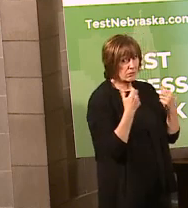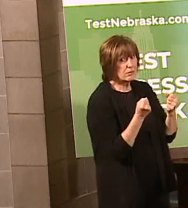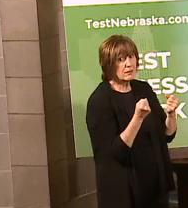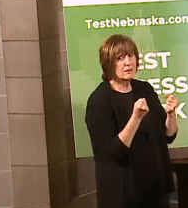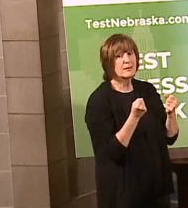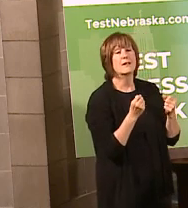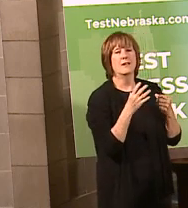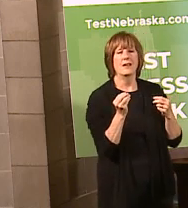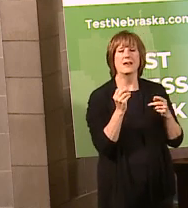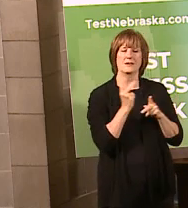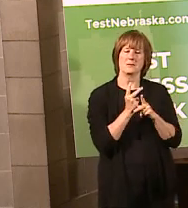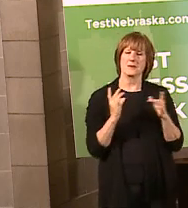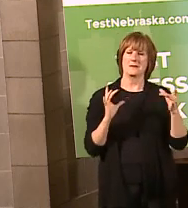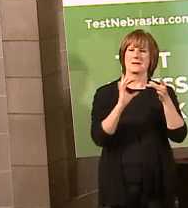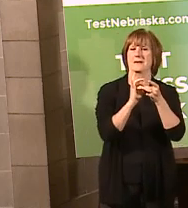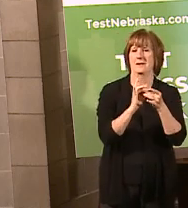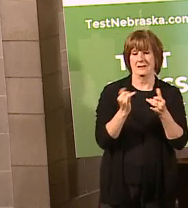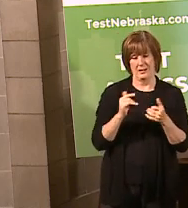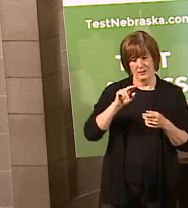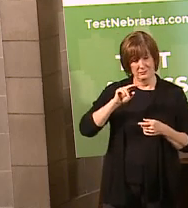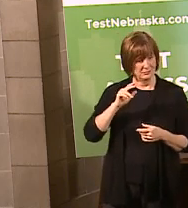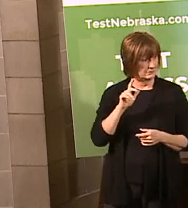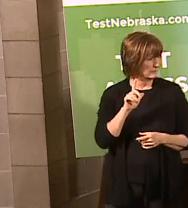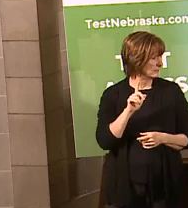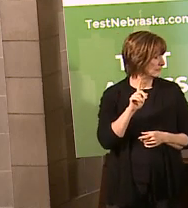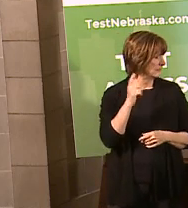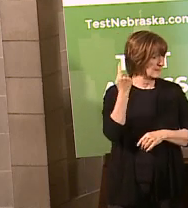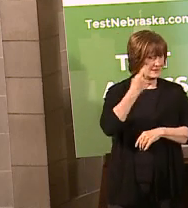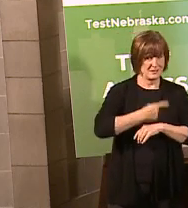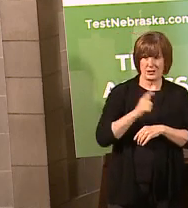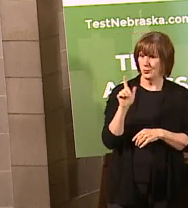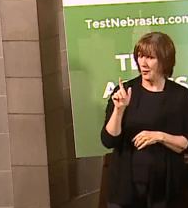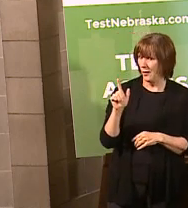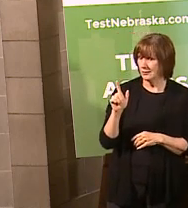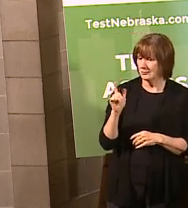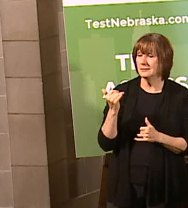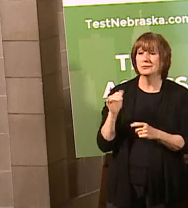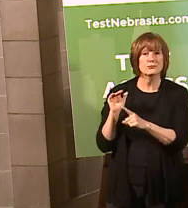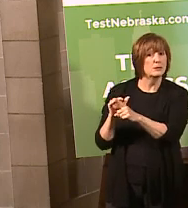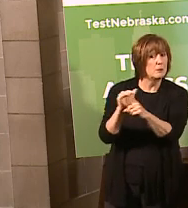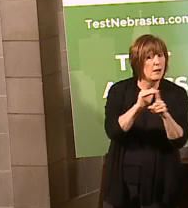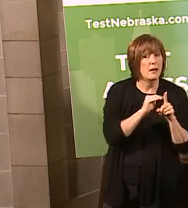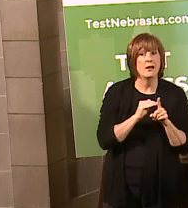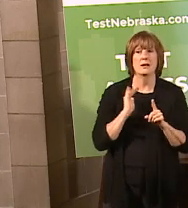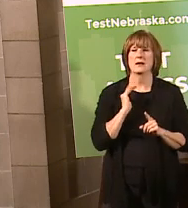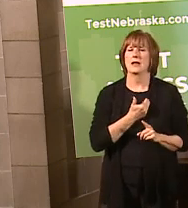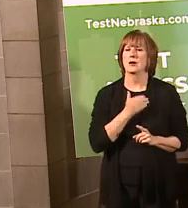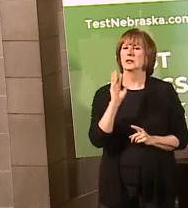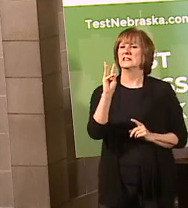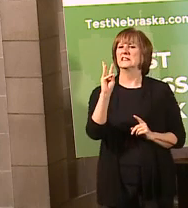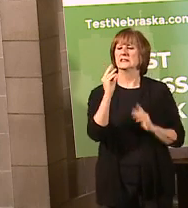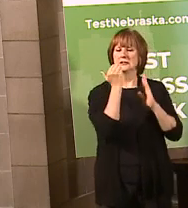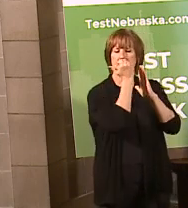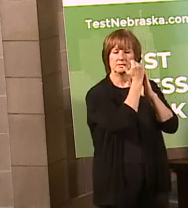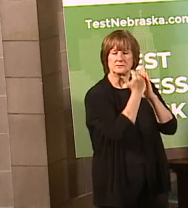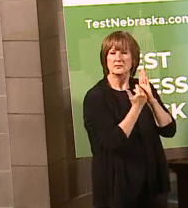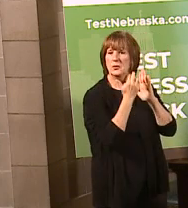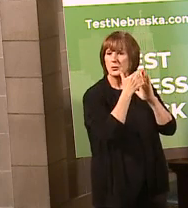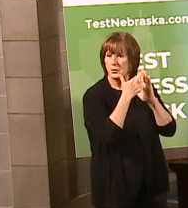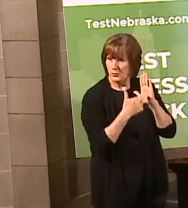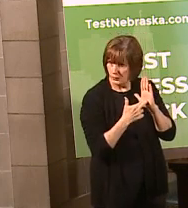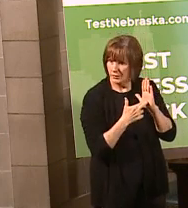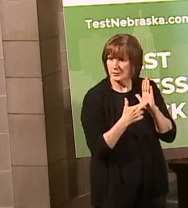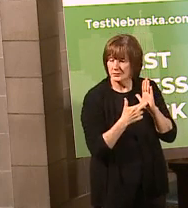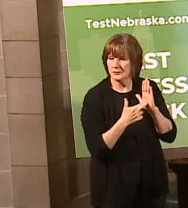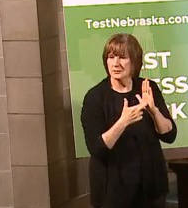day 21 of our Stay Home, Stay Healthy, Stay Connected campaign. And of course, we want to remind everybody about our six rules to keep Nebraska healthy,